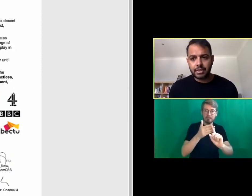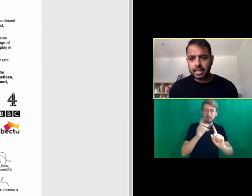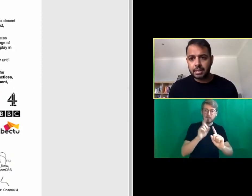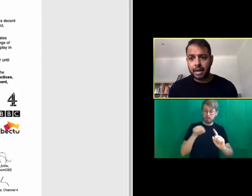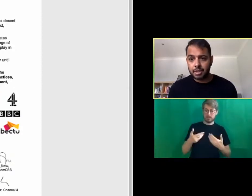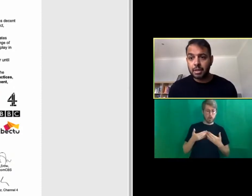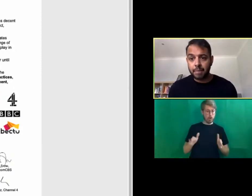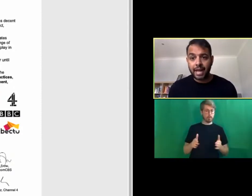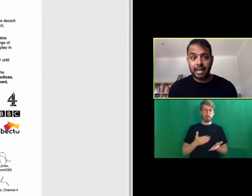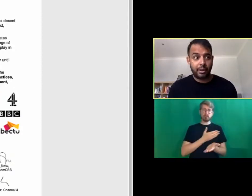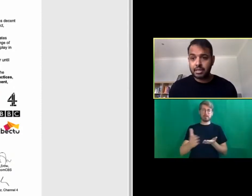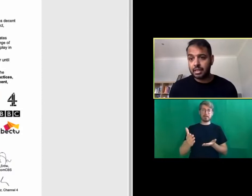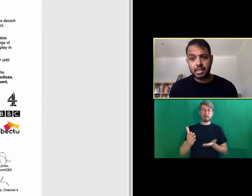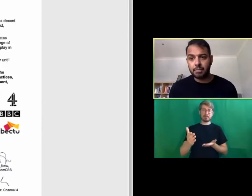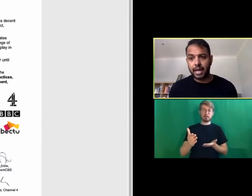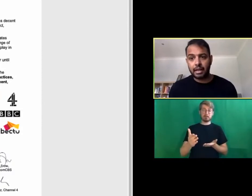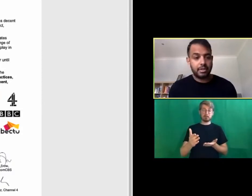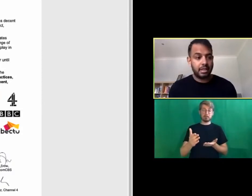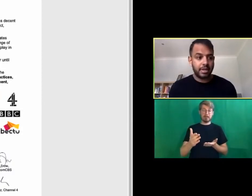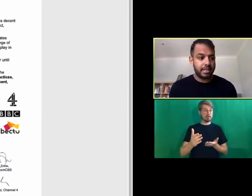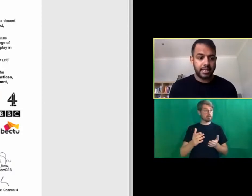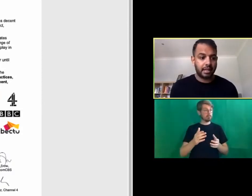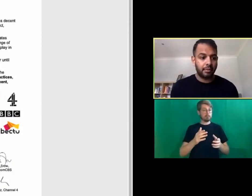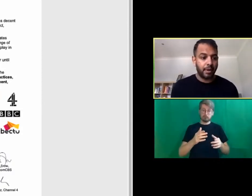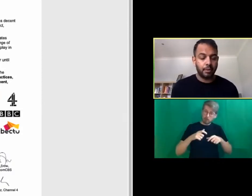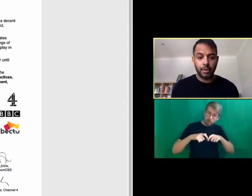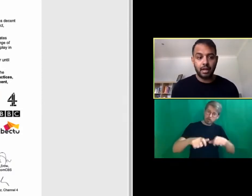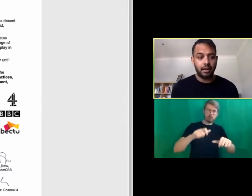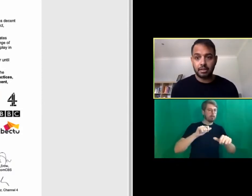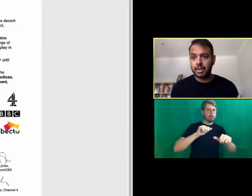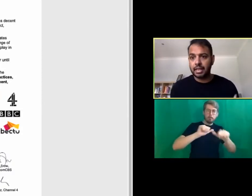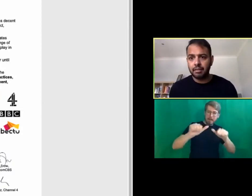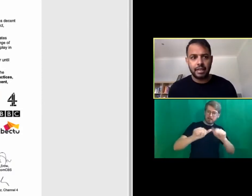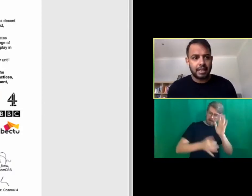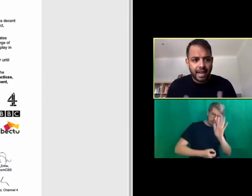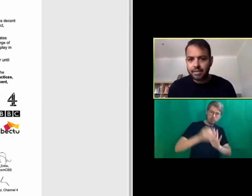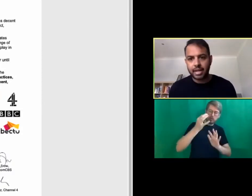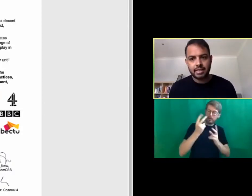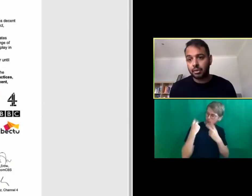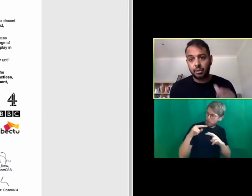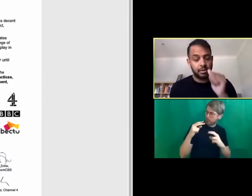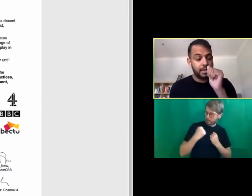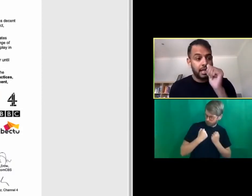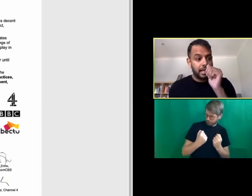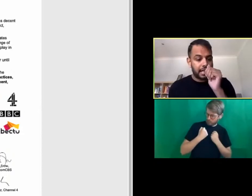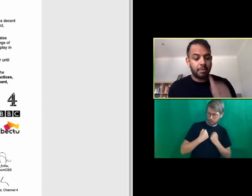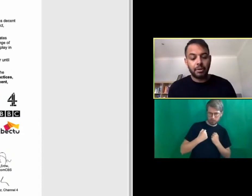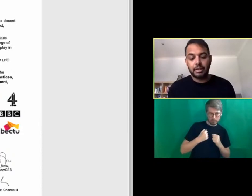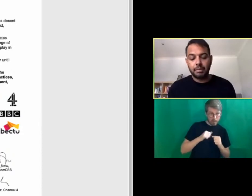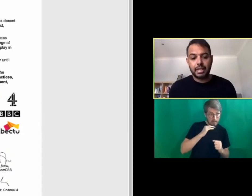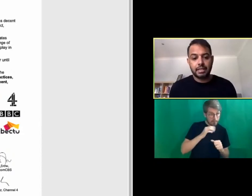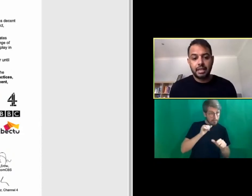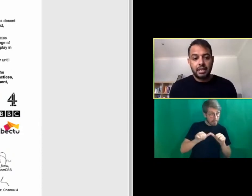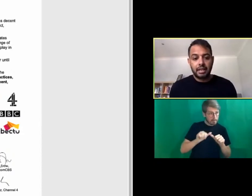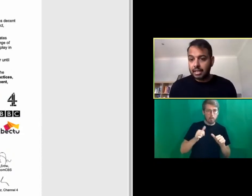about transparency it's about doing better constantly doing better constantly reassessing whether we are doing enough and never resting on laurels at any